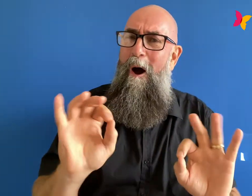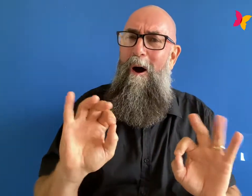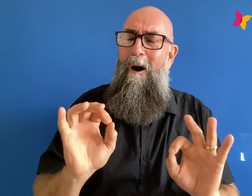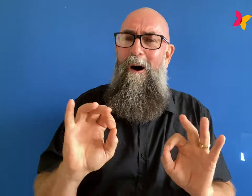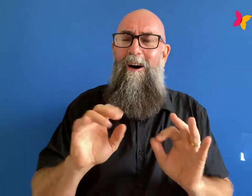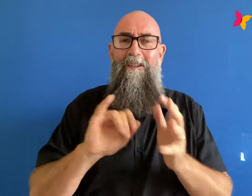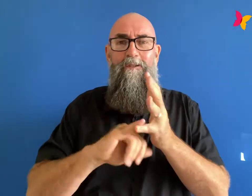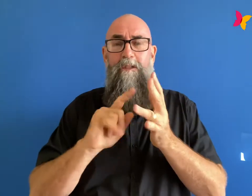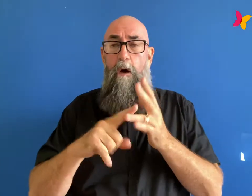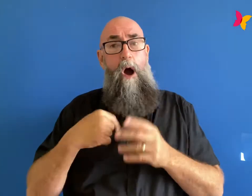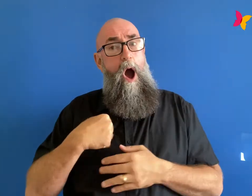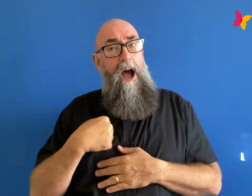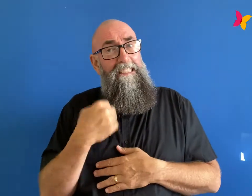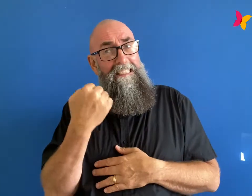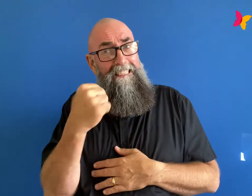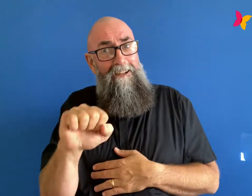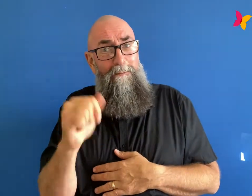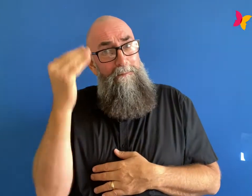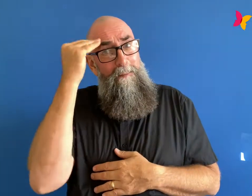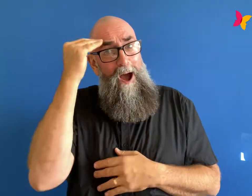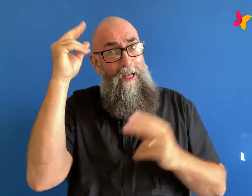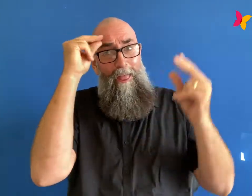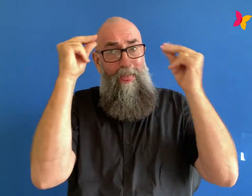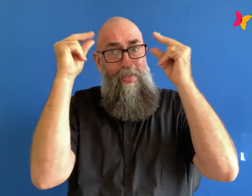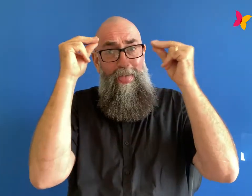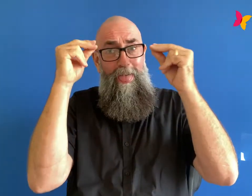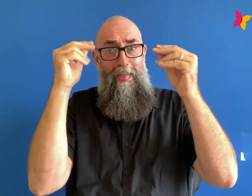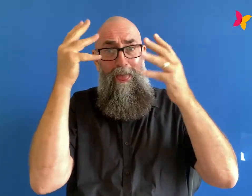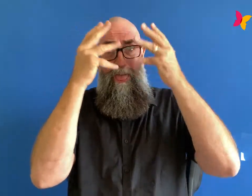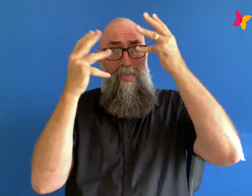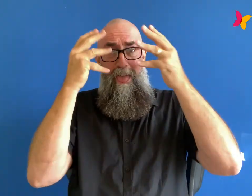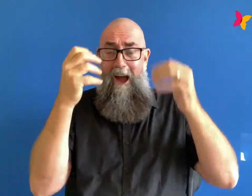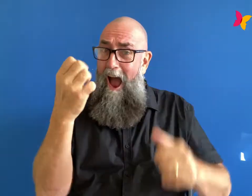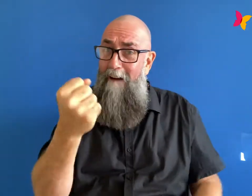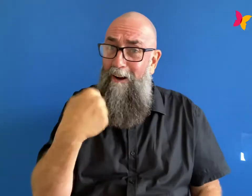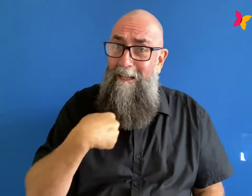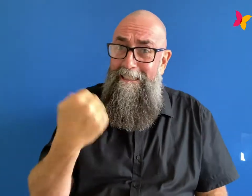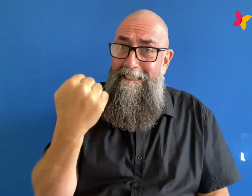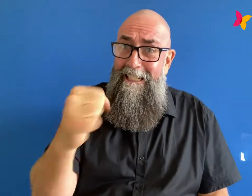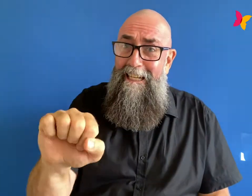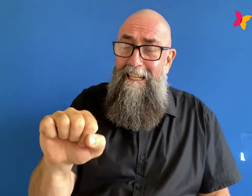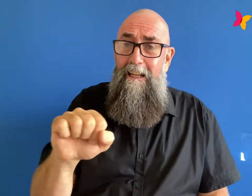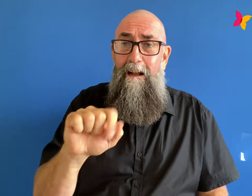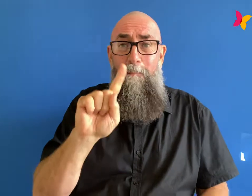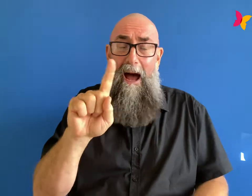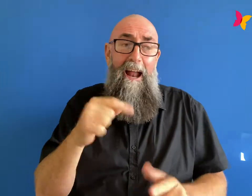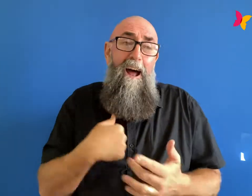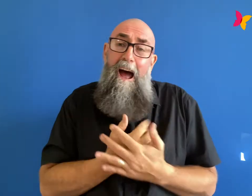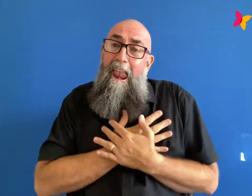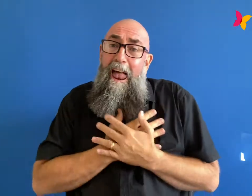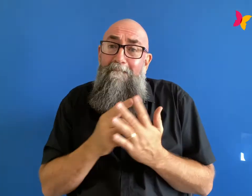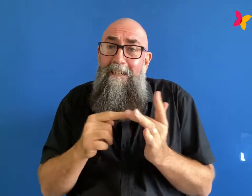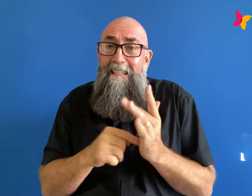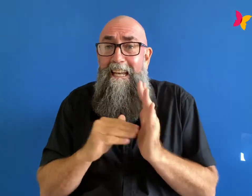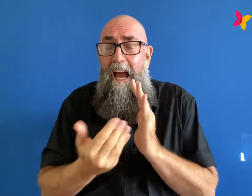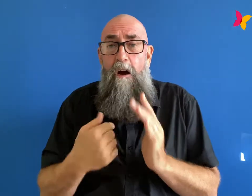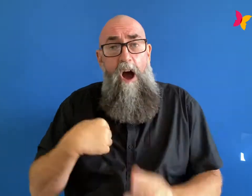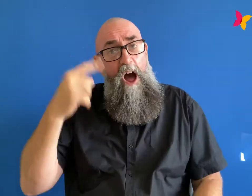i'm still dealing with it just like everyone else is and i love it like i think it's great to be continuously